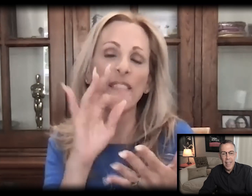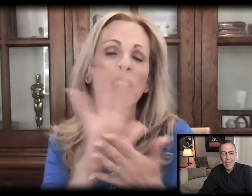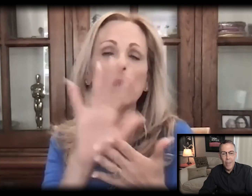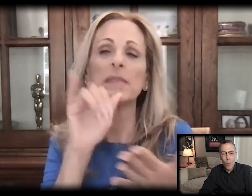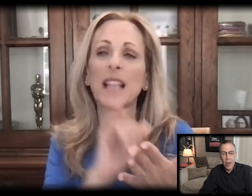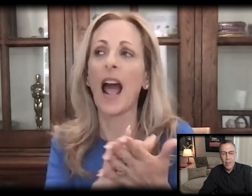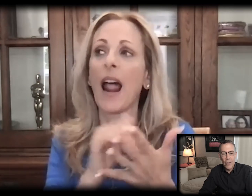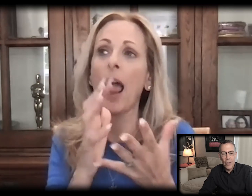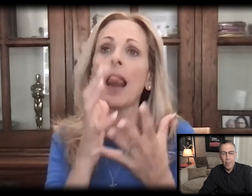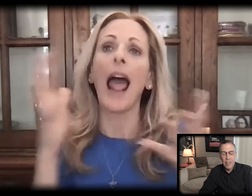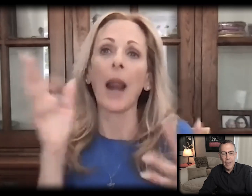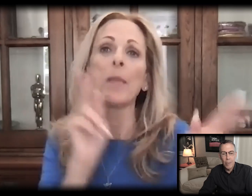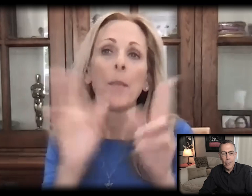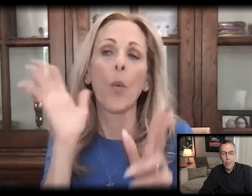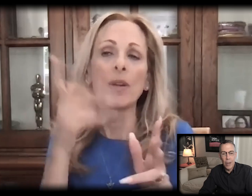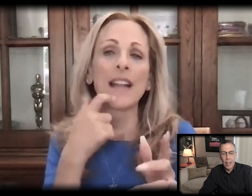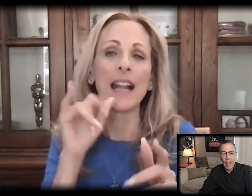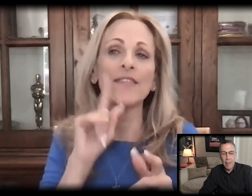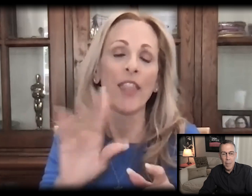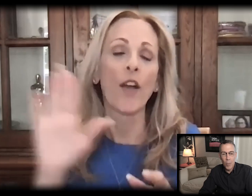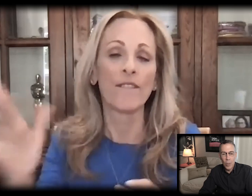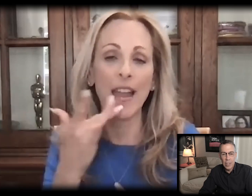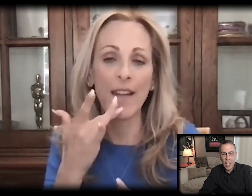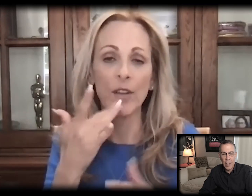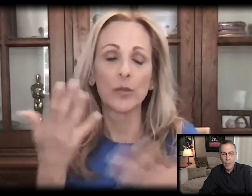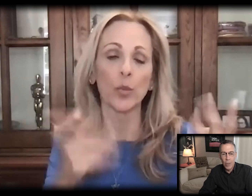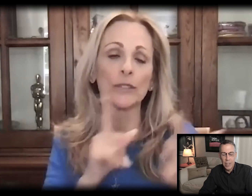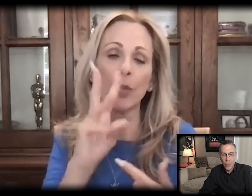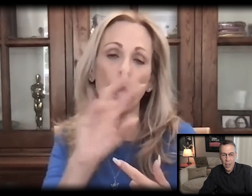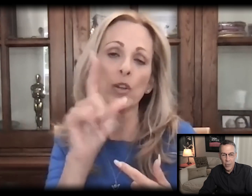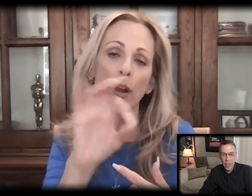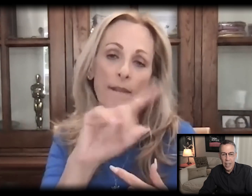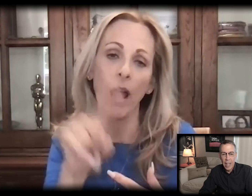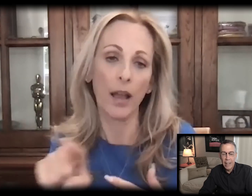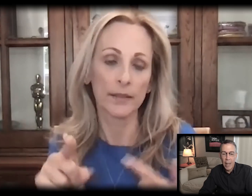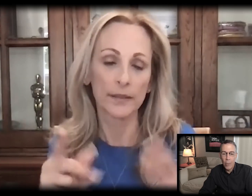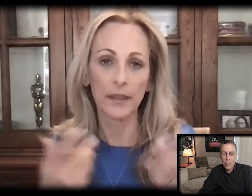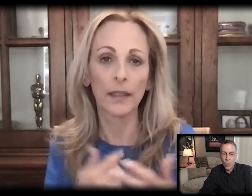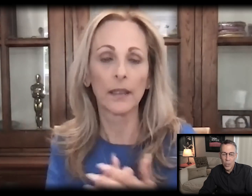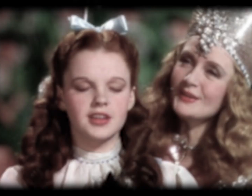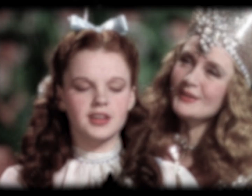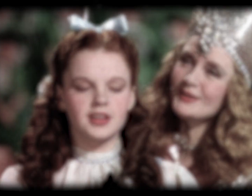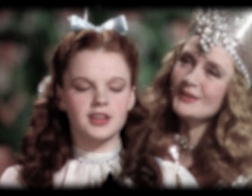One of the films that a lot of people would say was their favourite, and that was The Wizard of Oz.